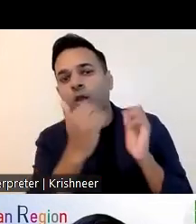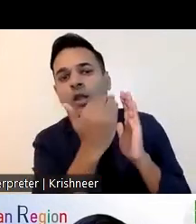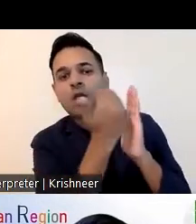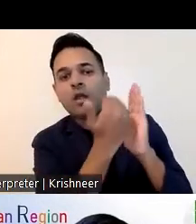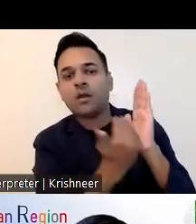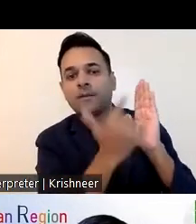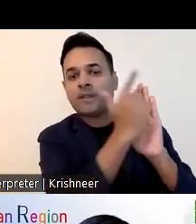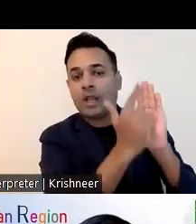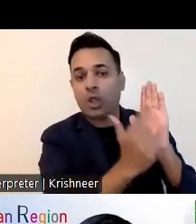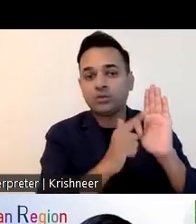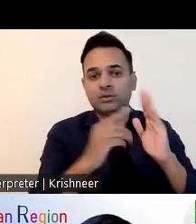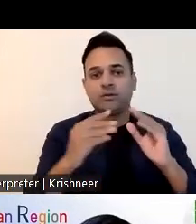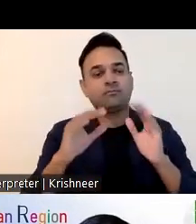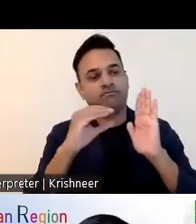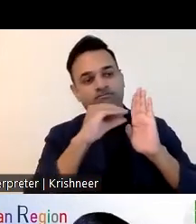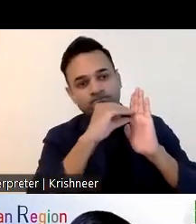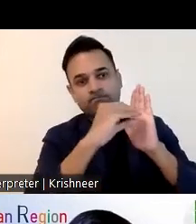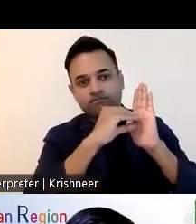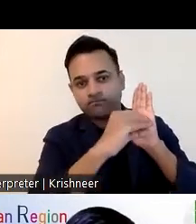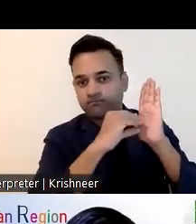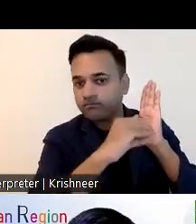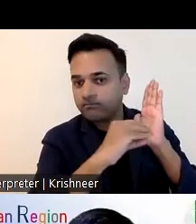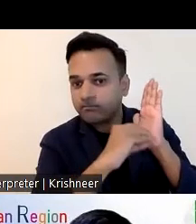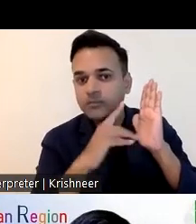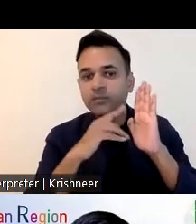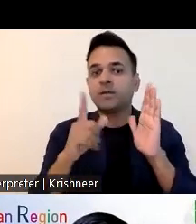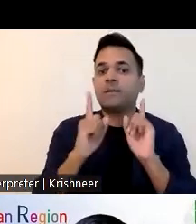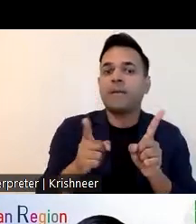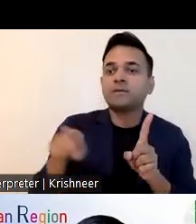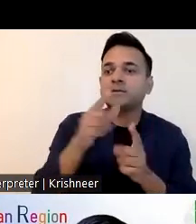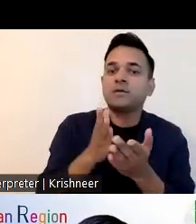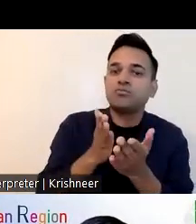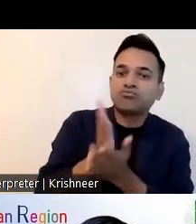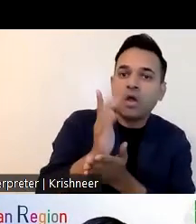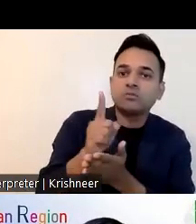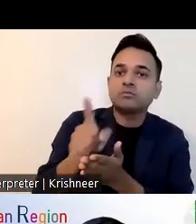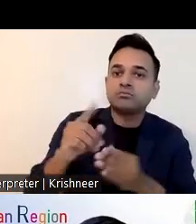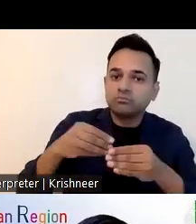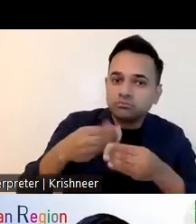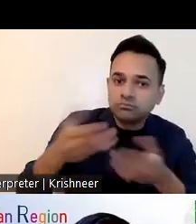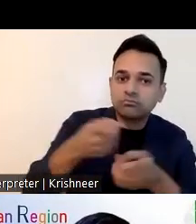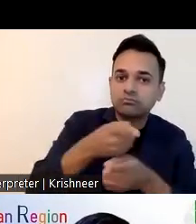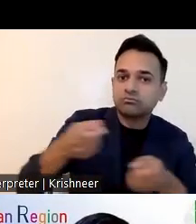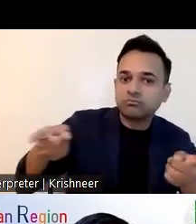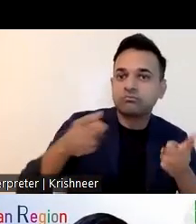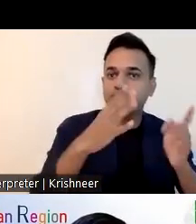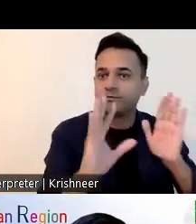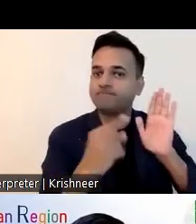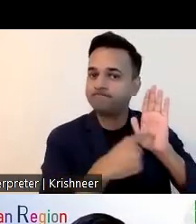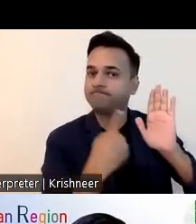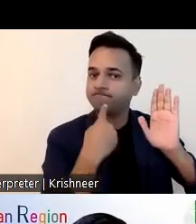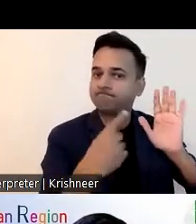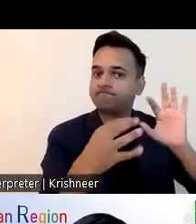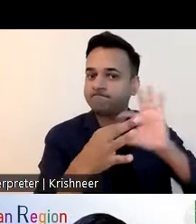ratified uncrpd and its optional protocol in 2010 and we have also the disability rights